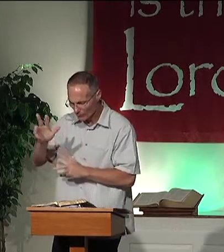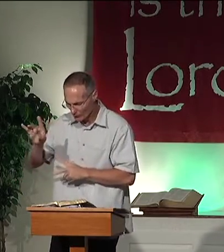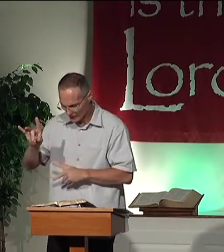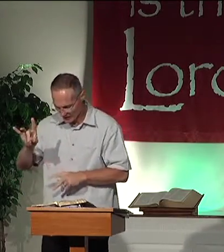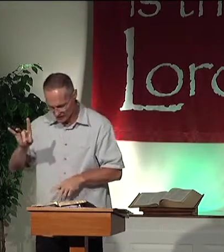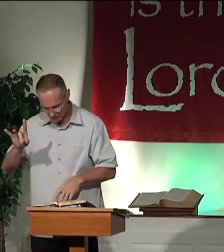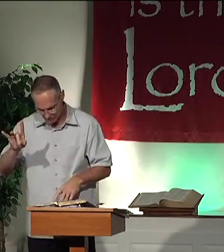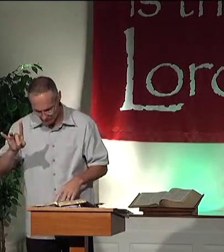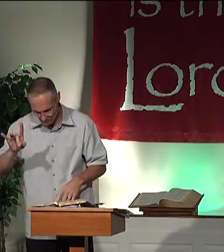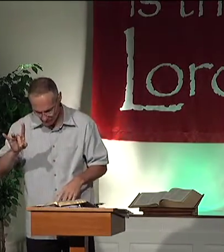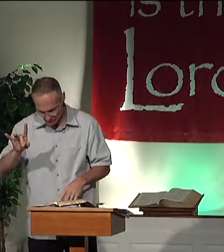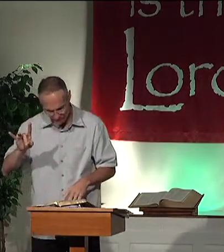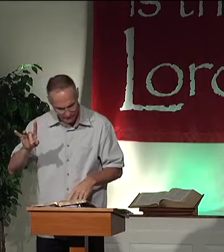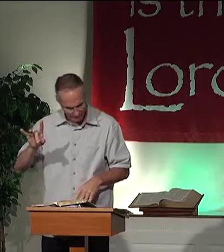34 through 38.